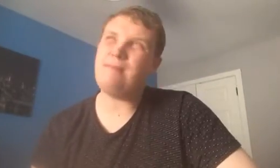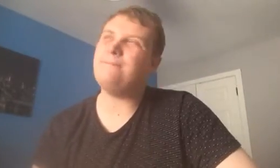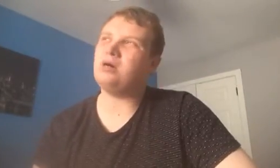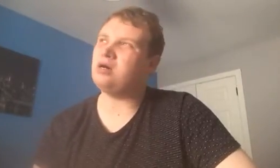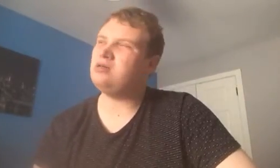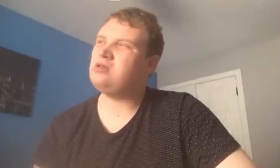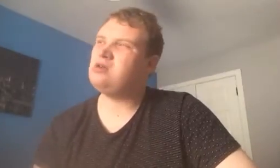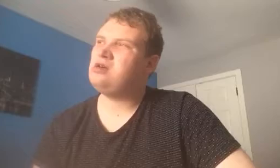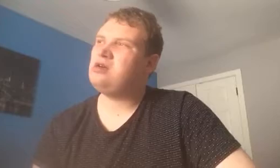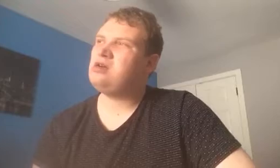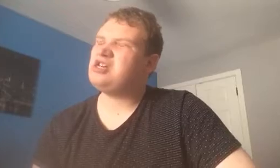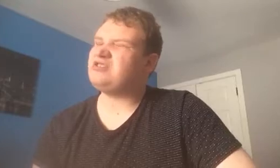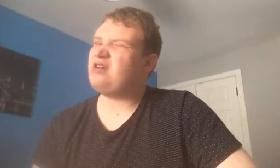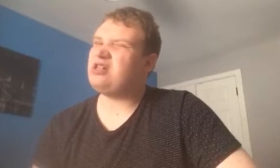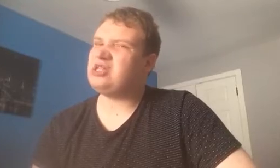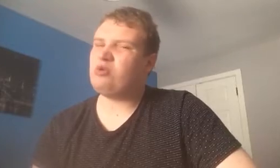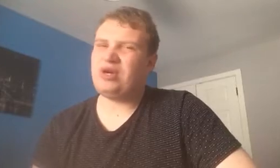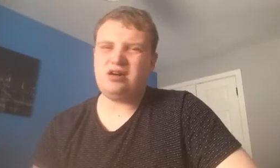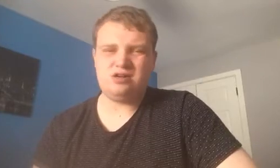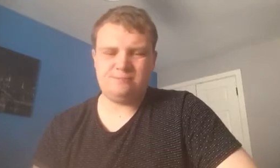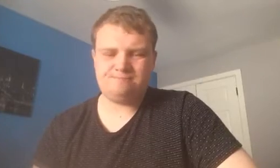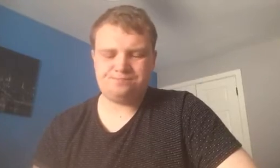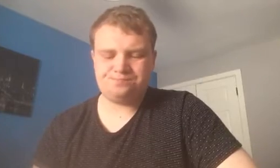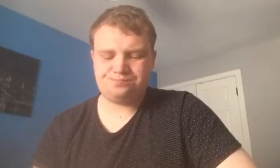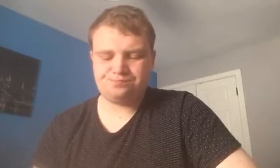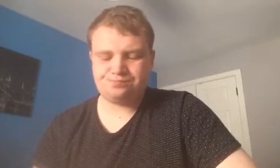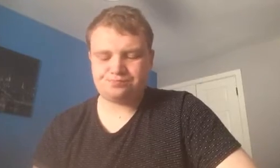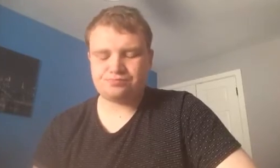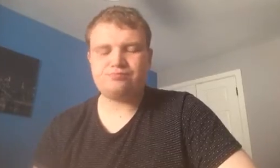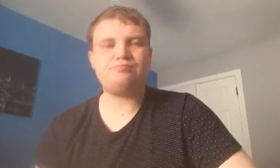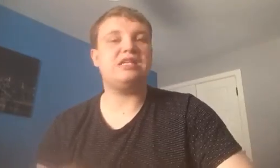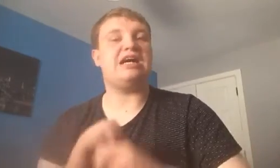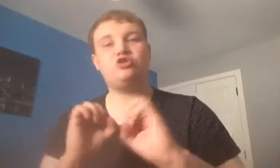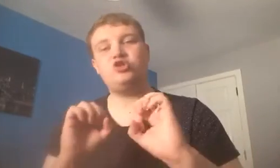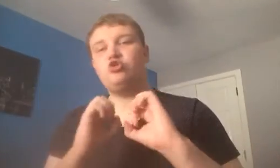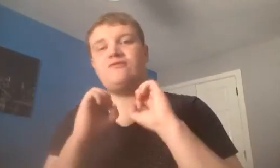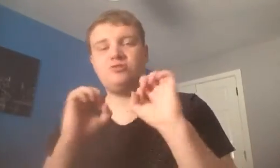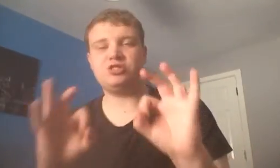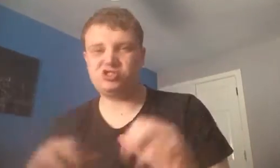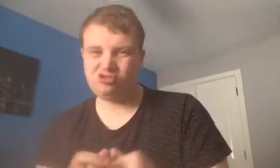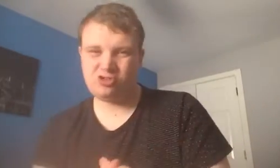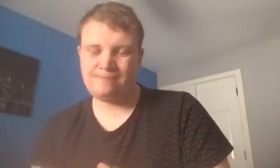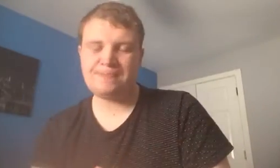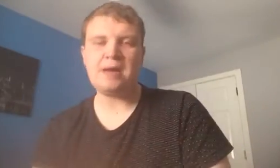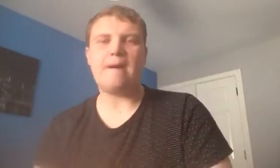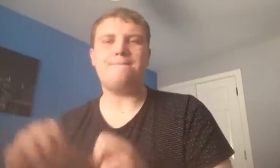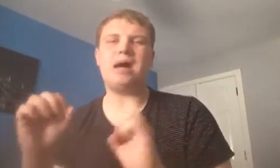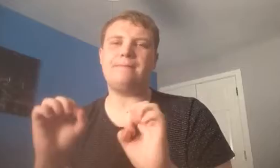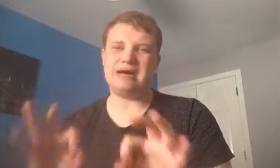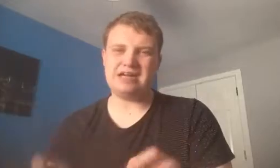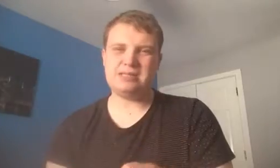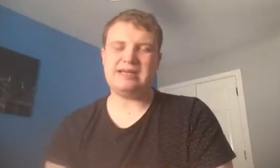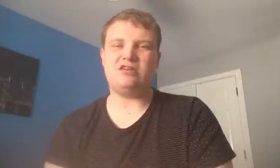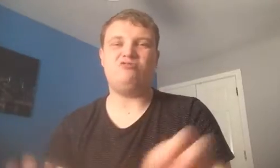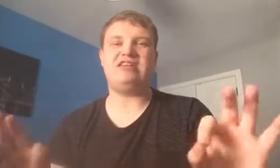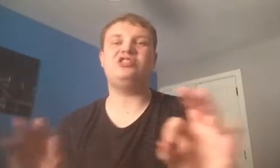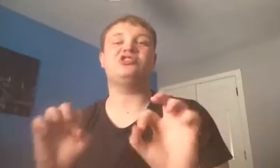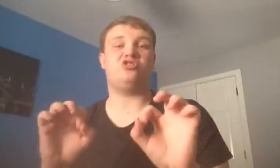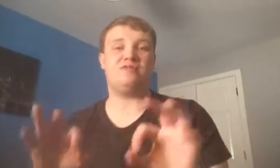them, but, as far as I'm aware, I don't know if the rumours are true, but apparently Rangers are on